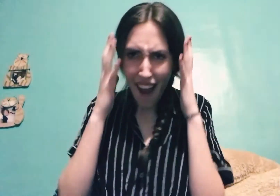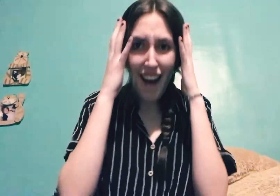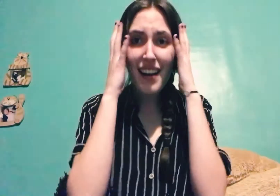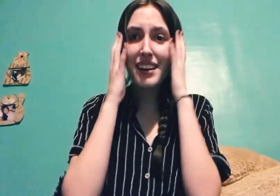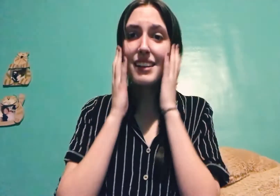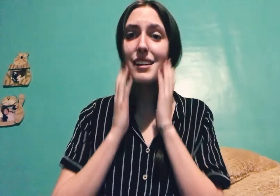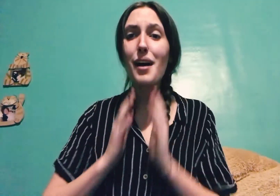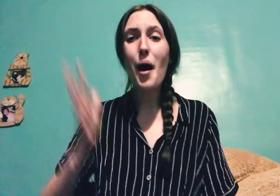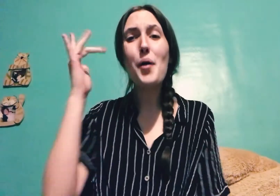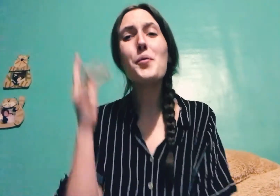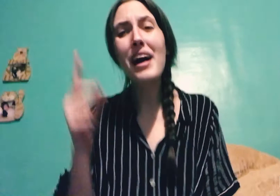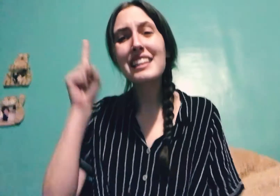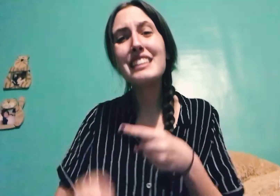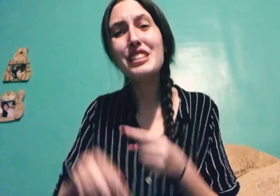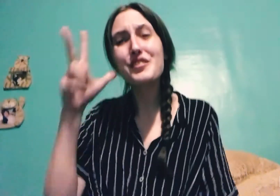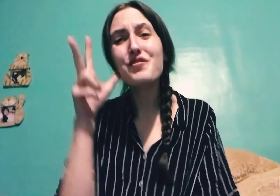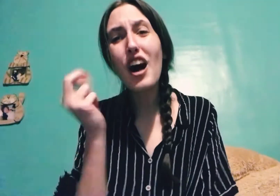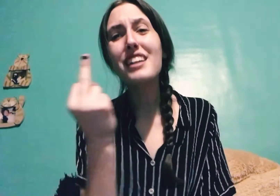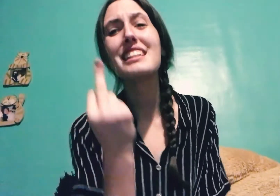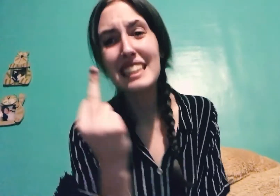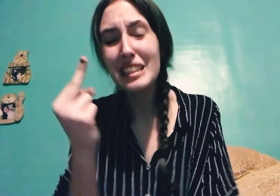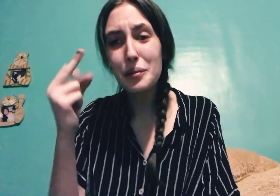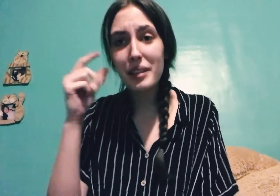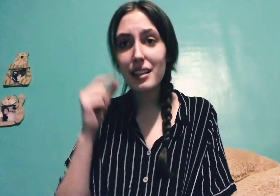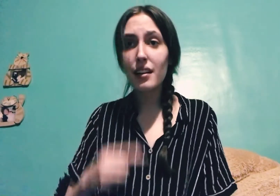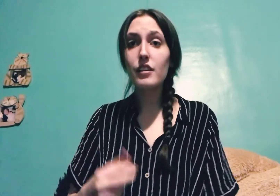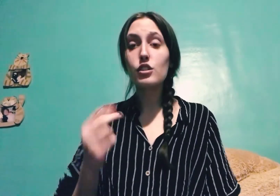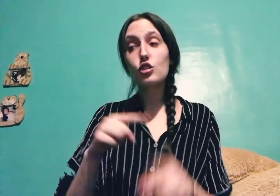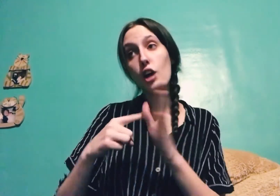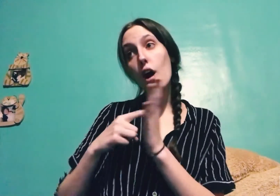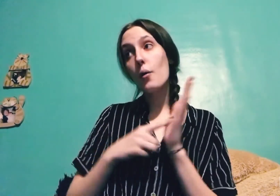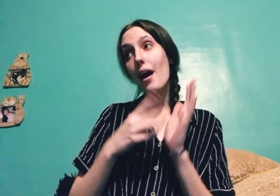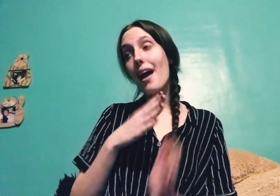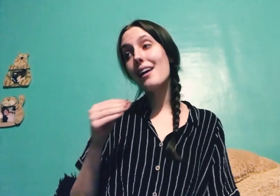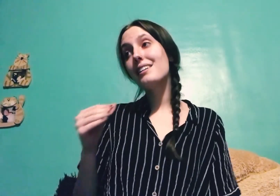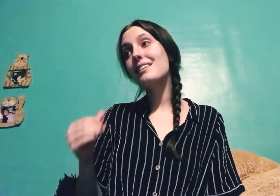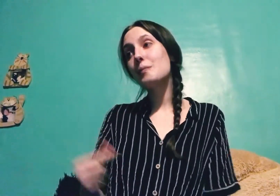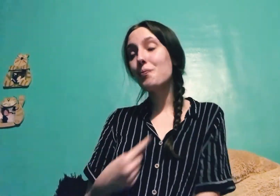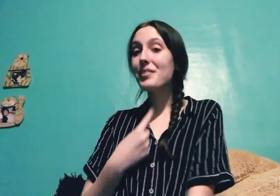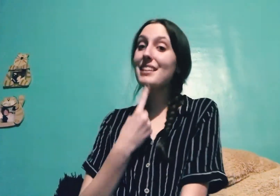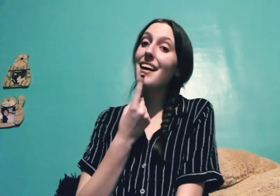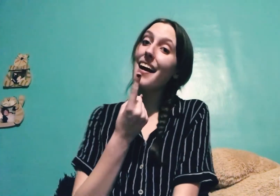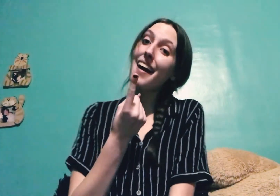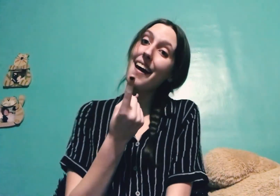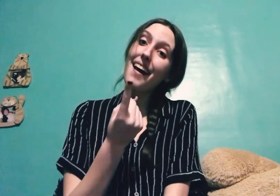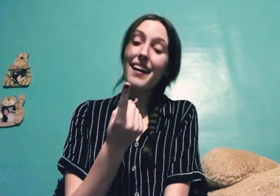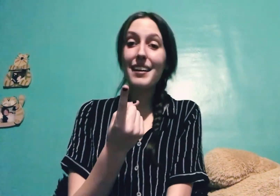Why can't you fucking hear me? Show and tell